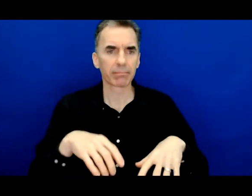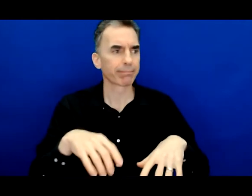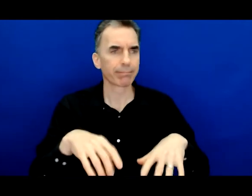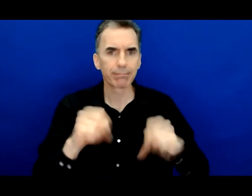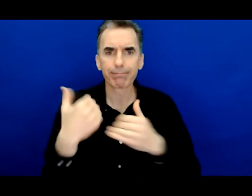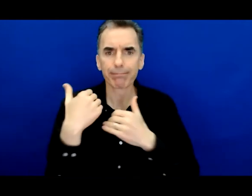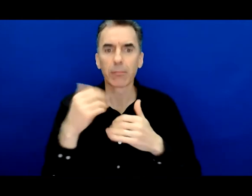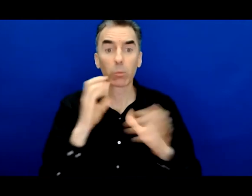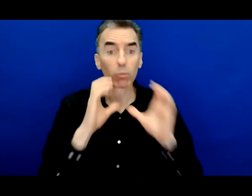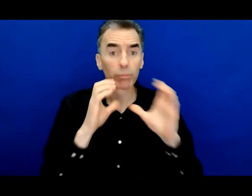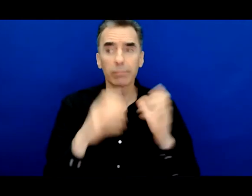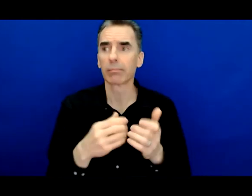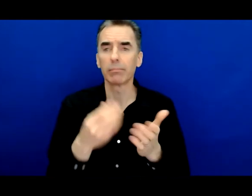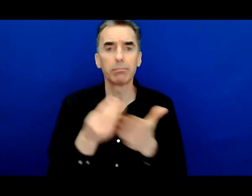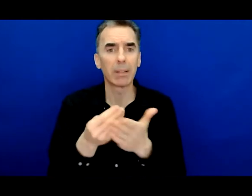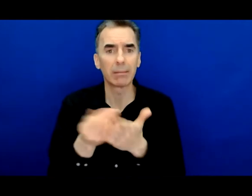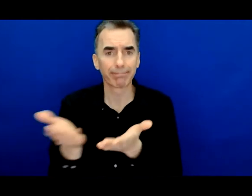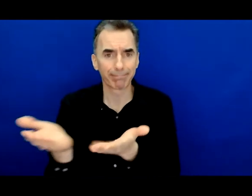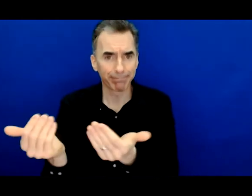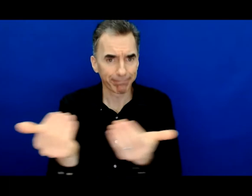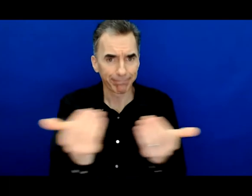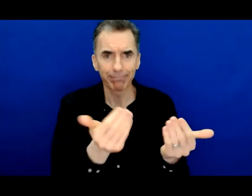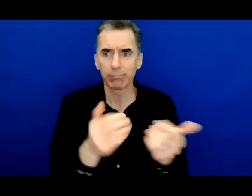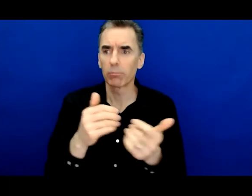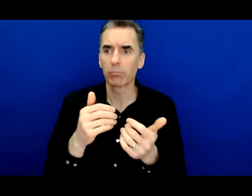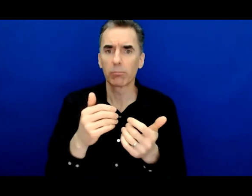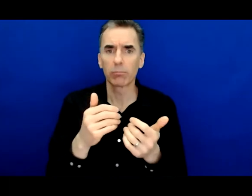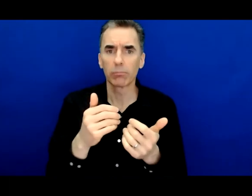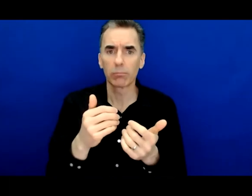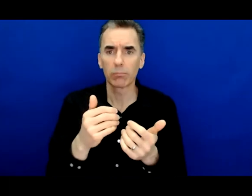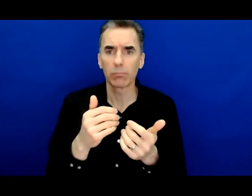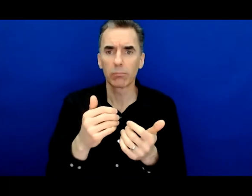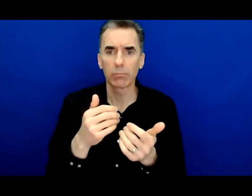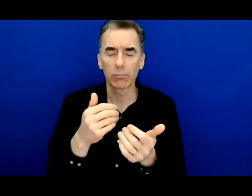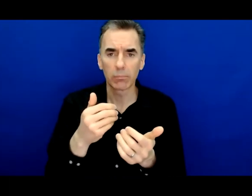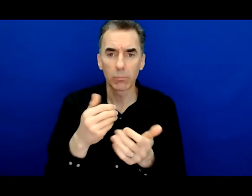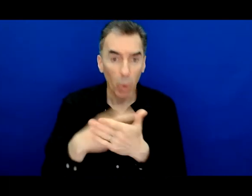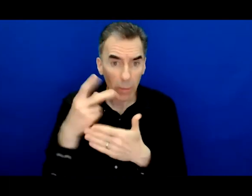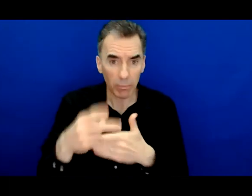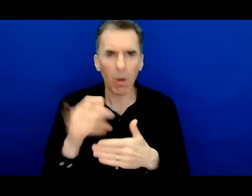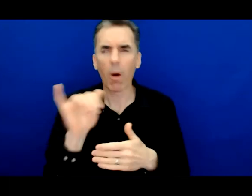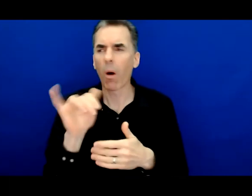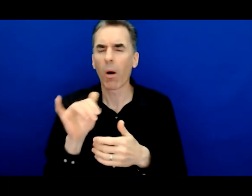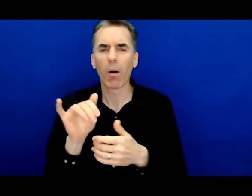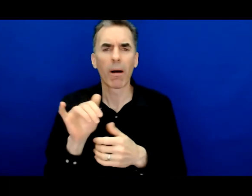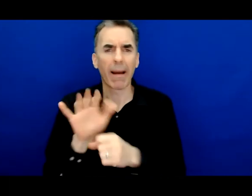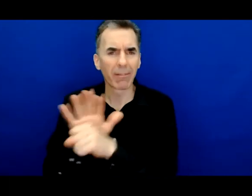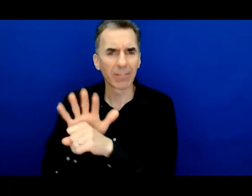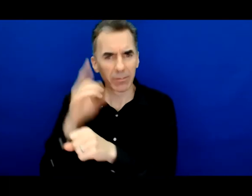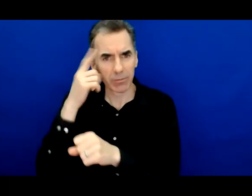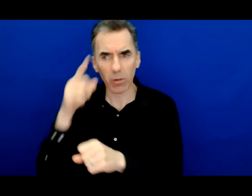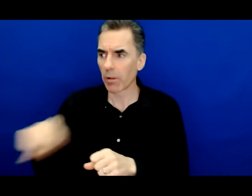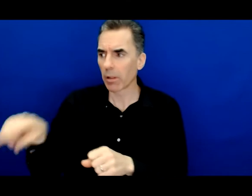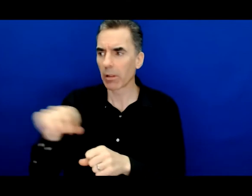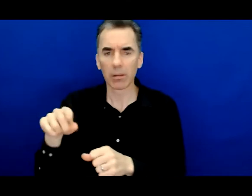I took over fundraising I took over programs but more importantly I was doing advocacy work with formerly incarcerated people helping to